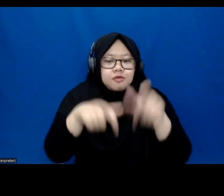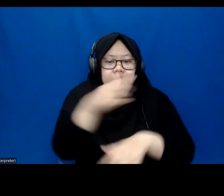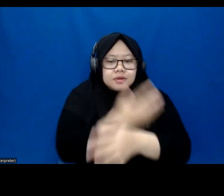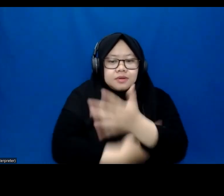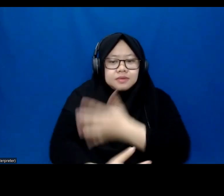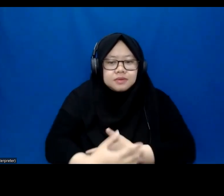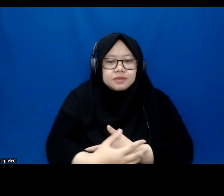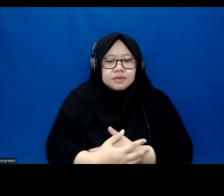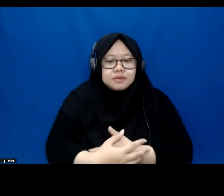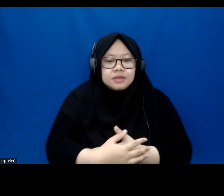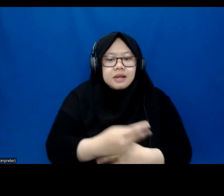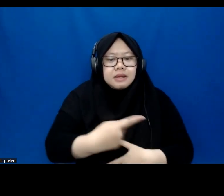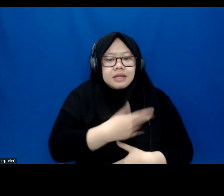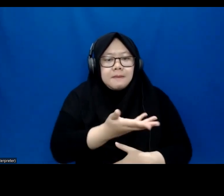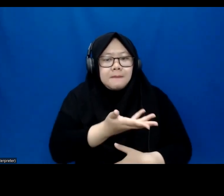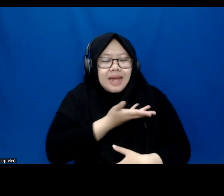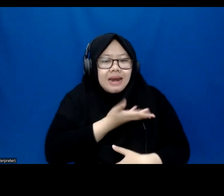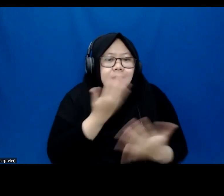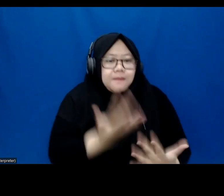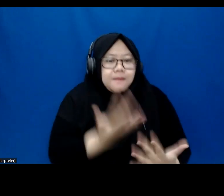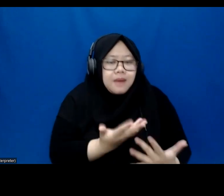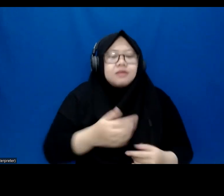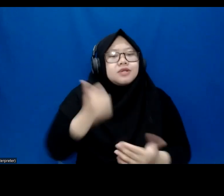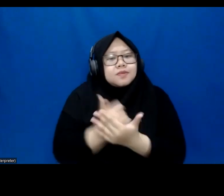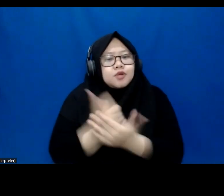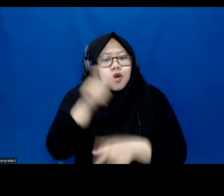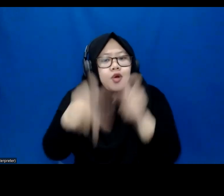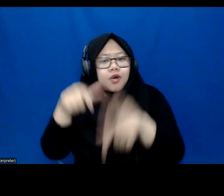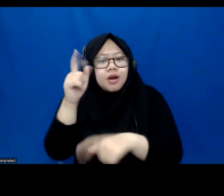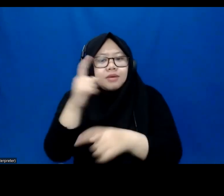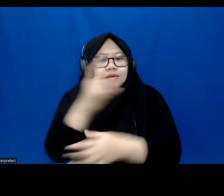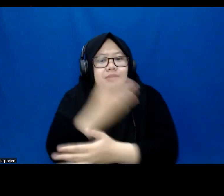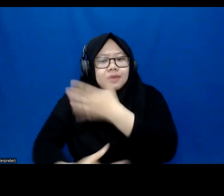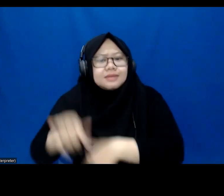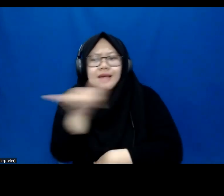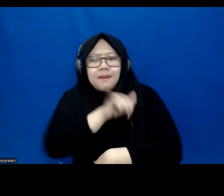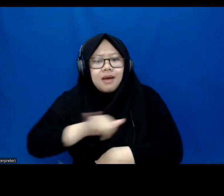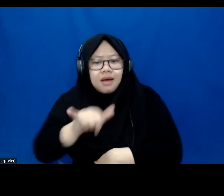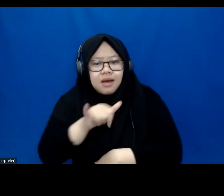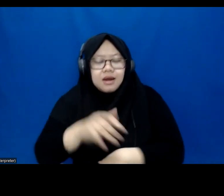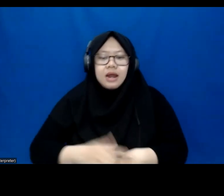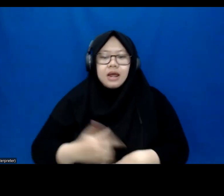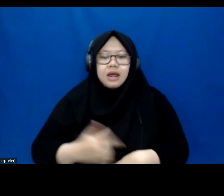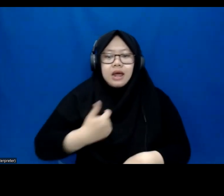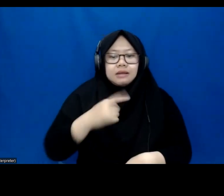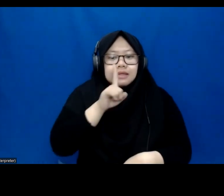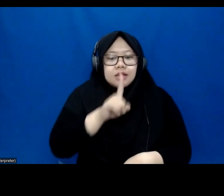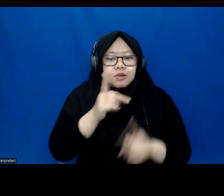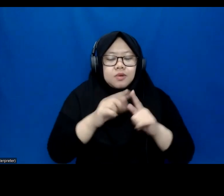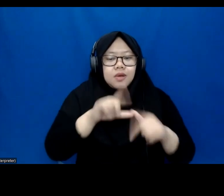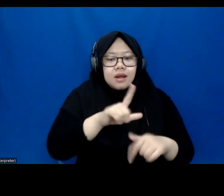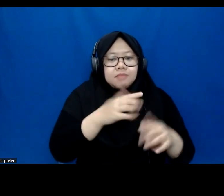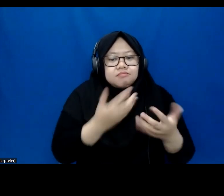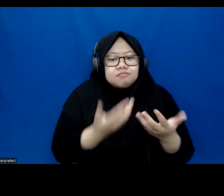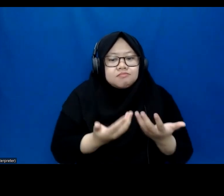very similar to the people of the world. The only thing that I think is distinct is really when it comes